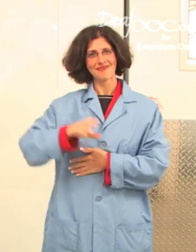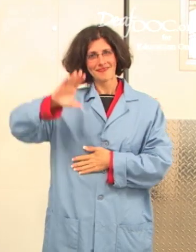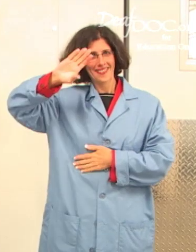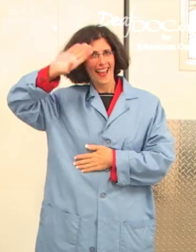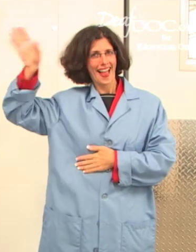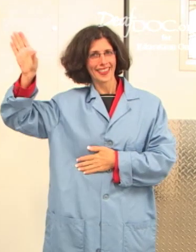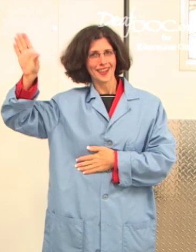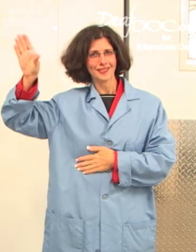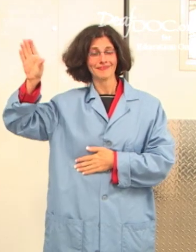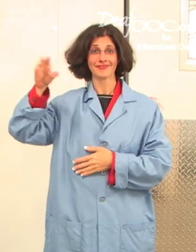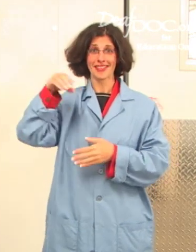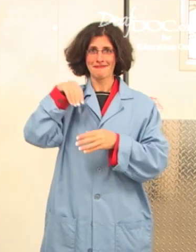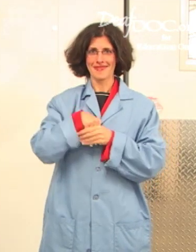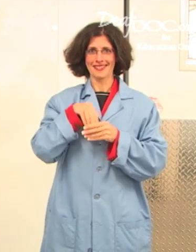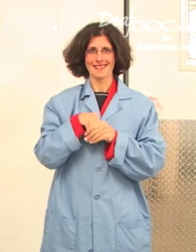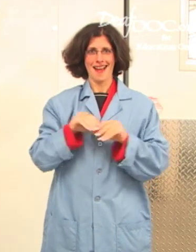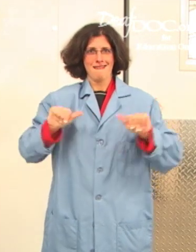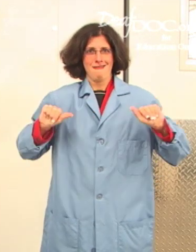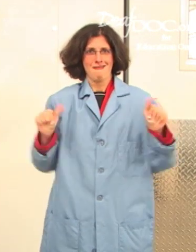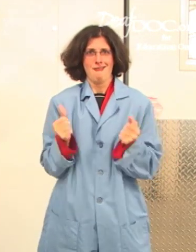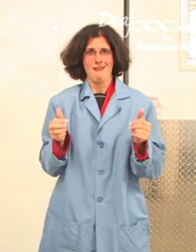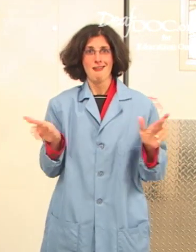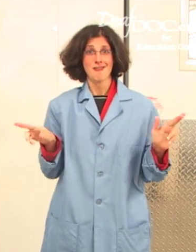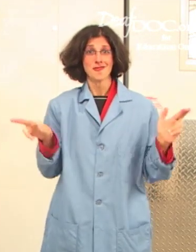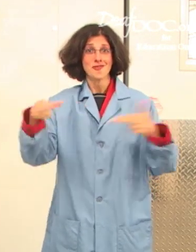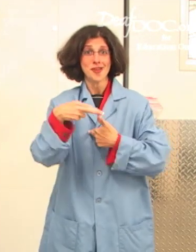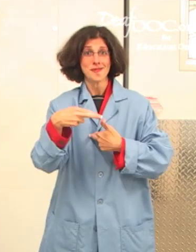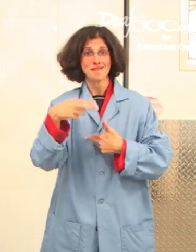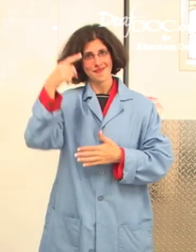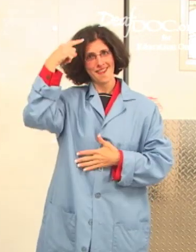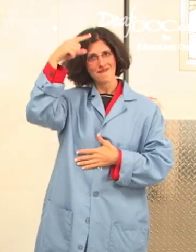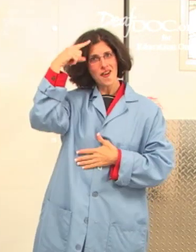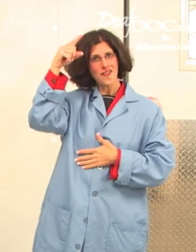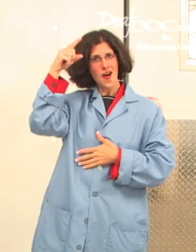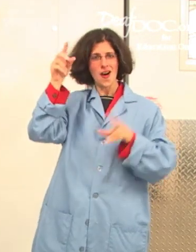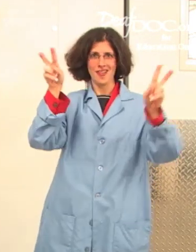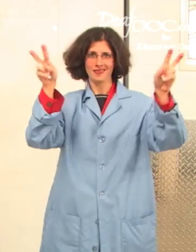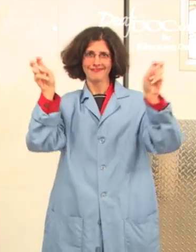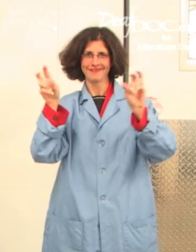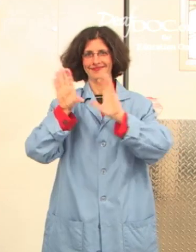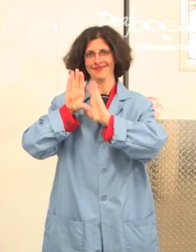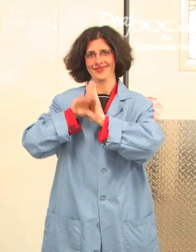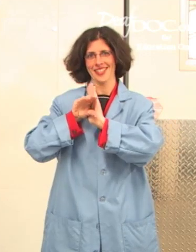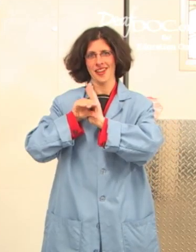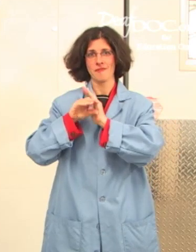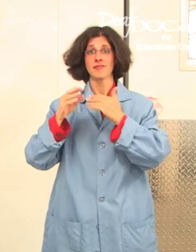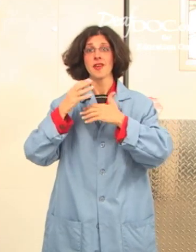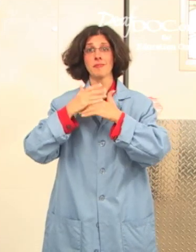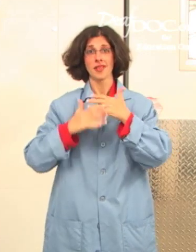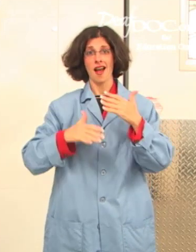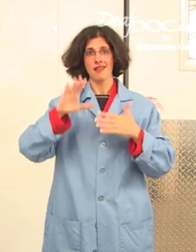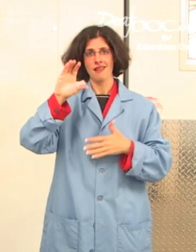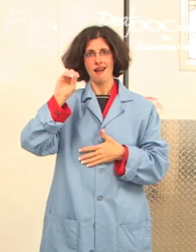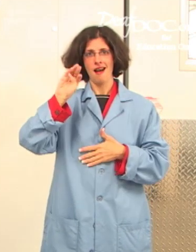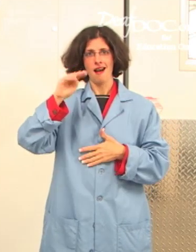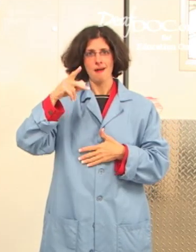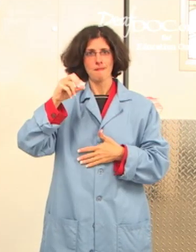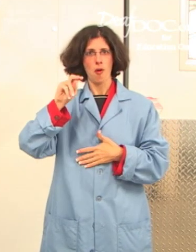Hello everyone. I'm inside a very cold room. This presentation is part of a series on blood